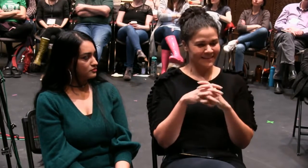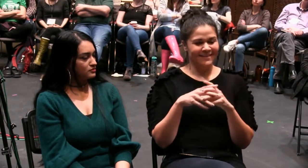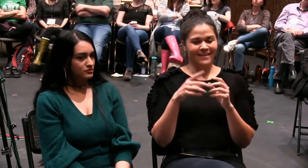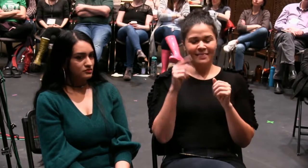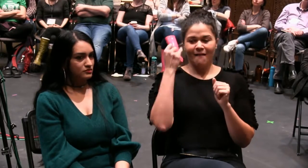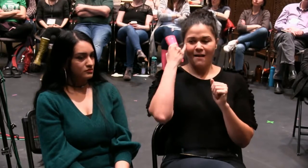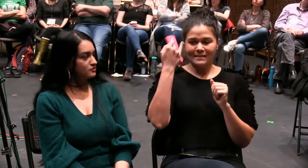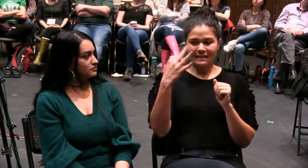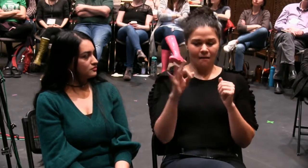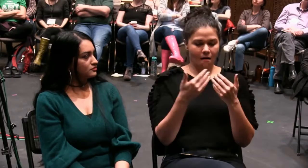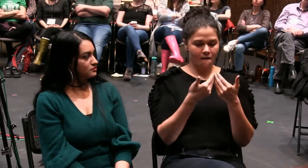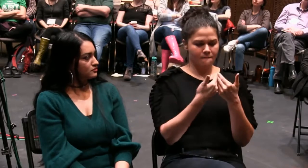Intersectionality.